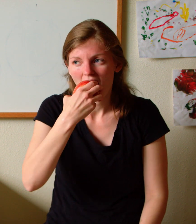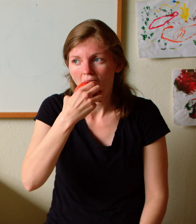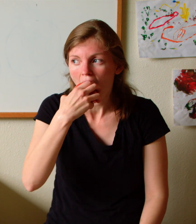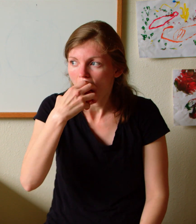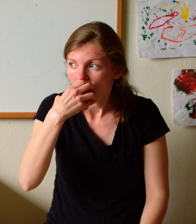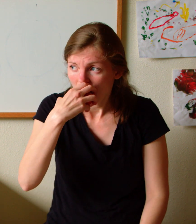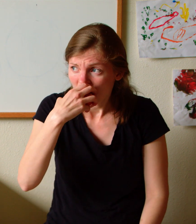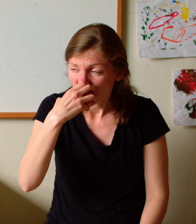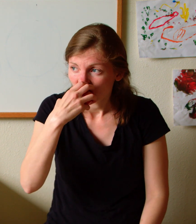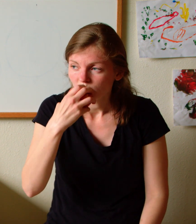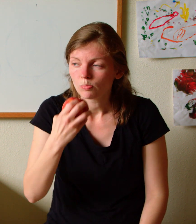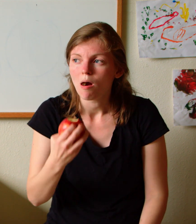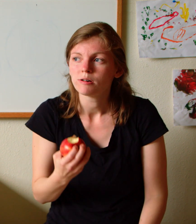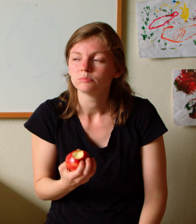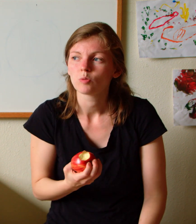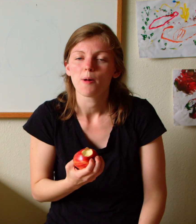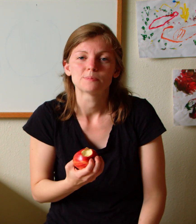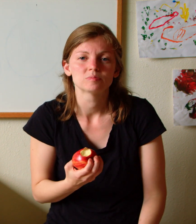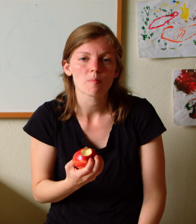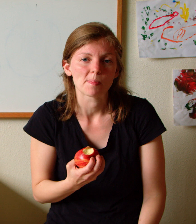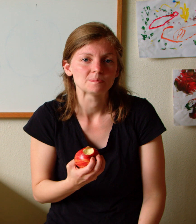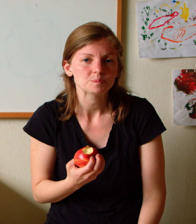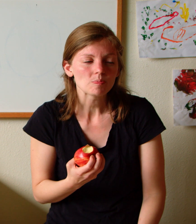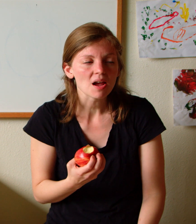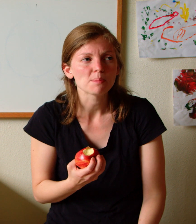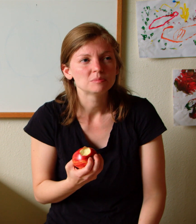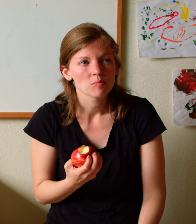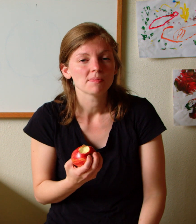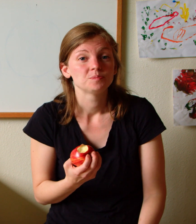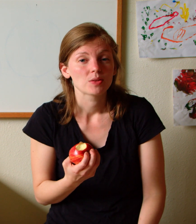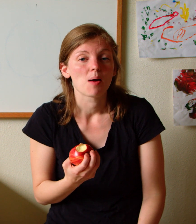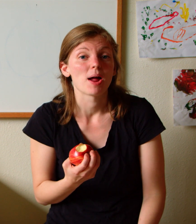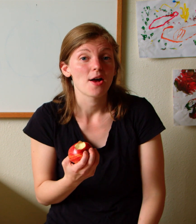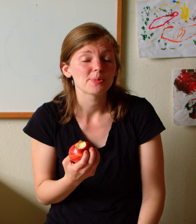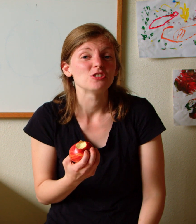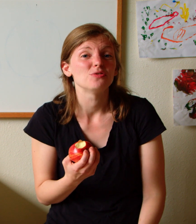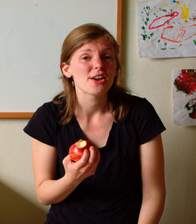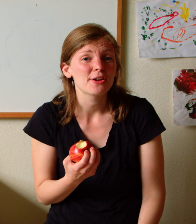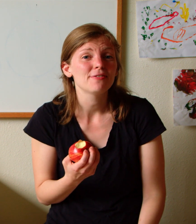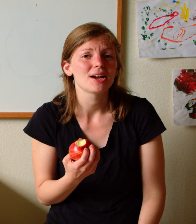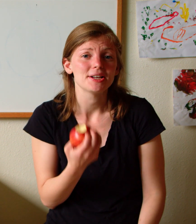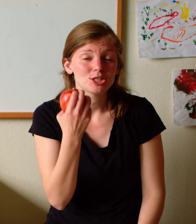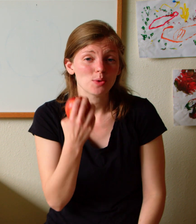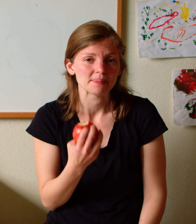mmm my apple is very very sweet